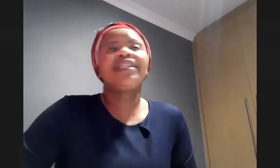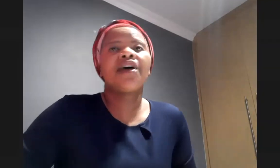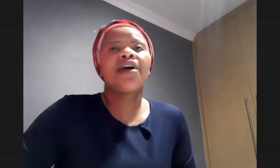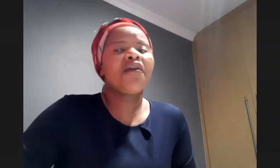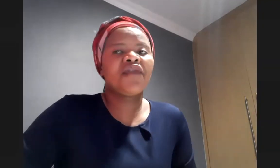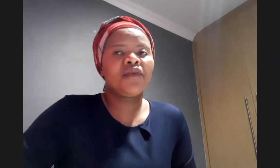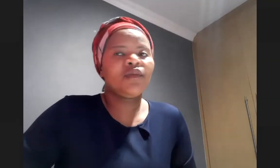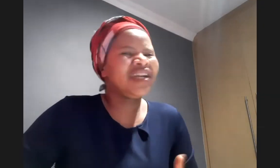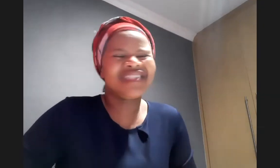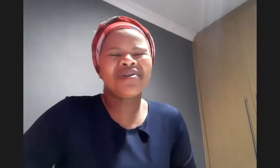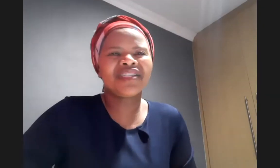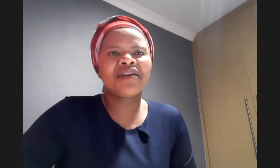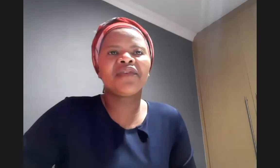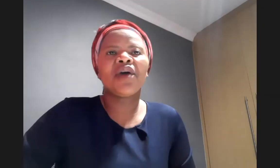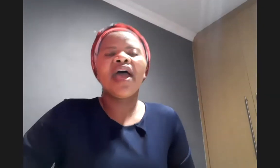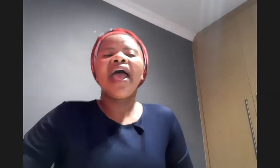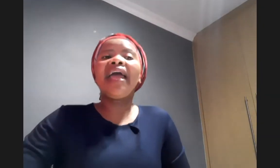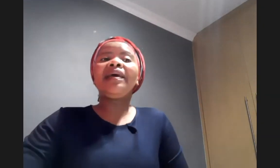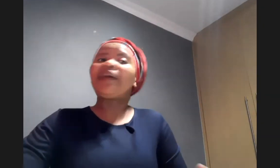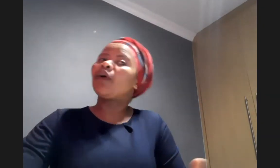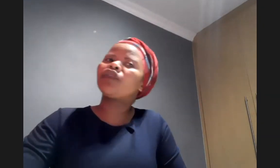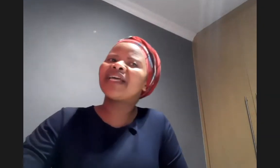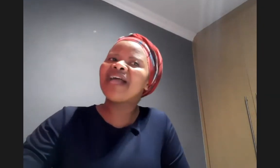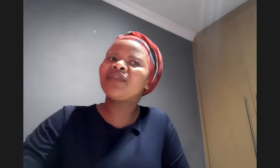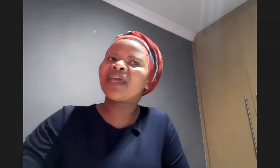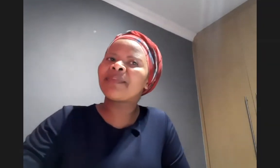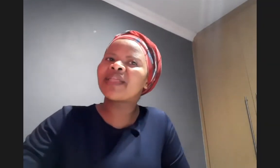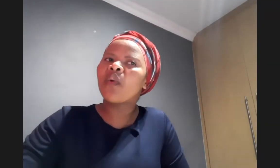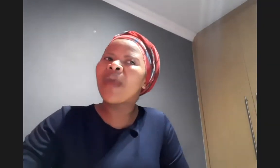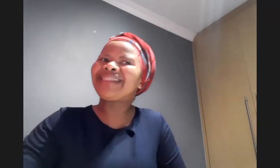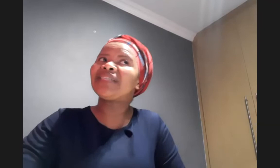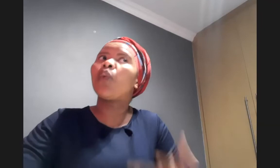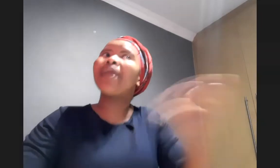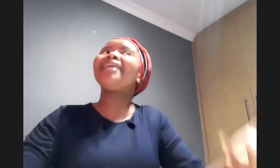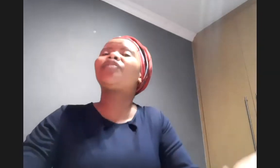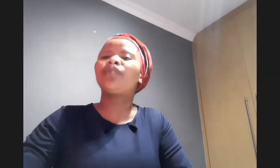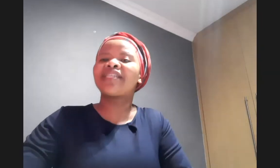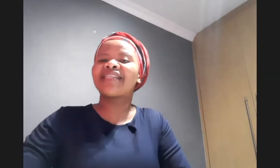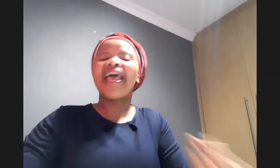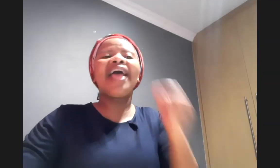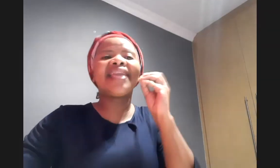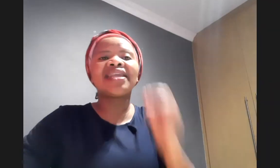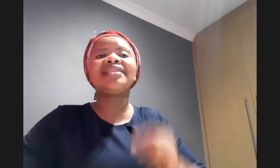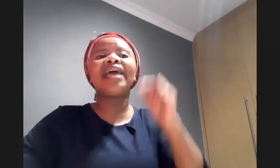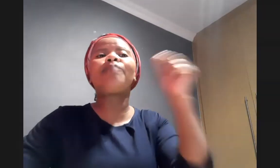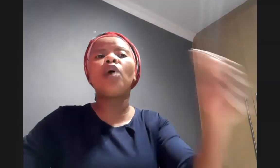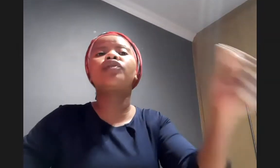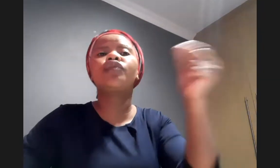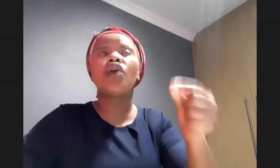serve you when did we not serve you and but also the guys on the right when did we do this and the reason they both do not